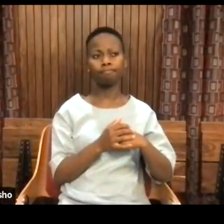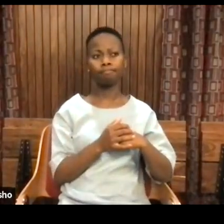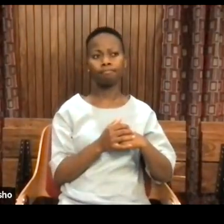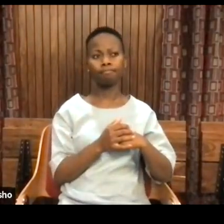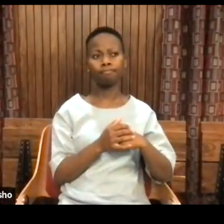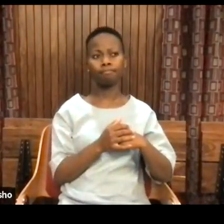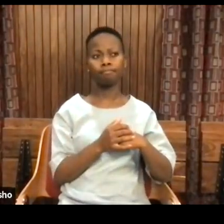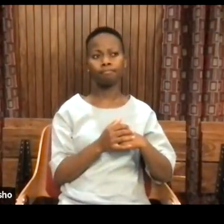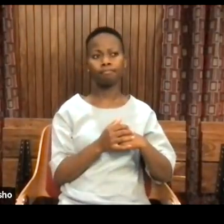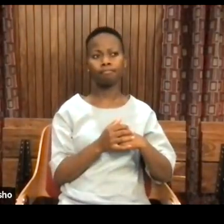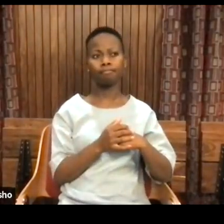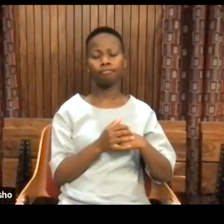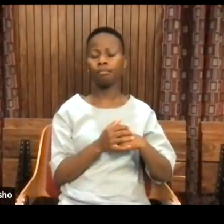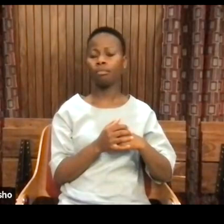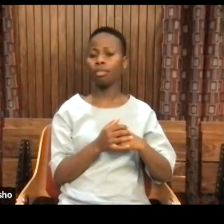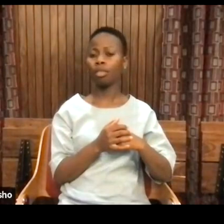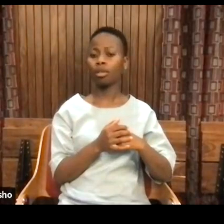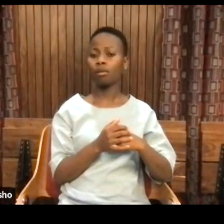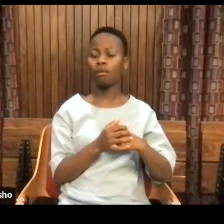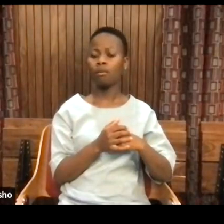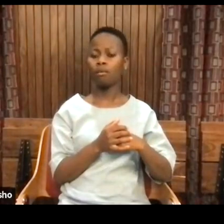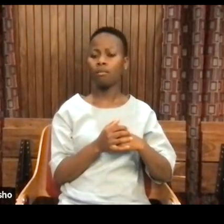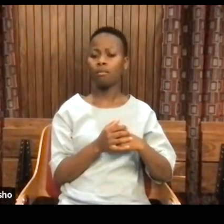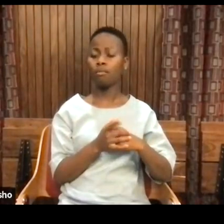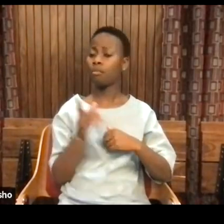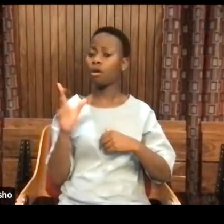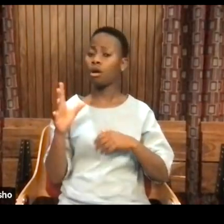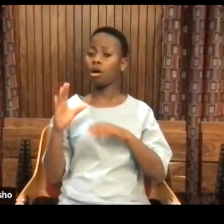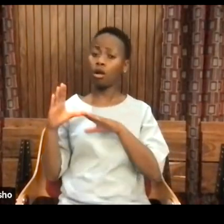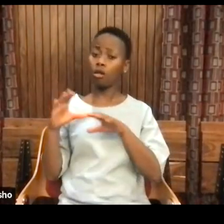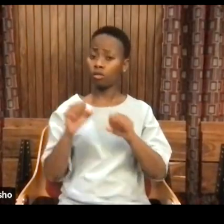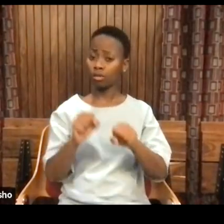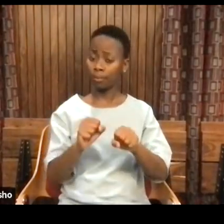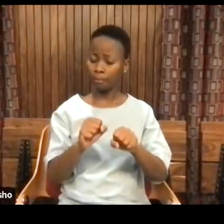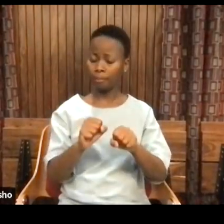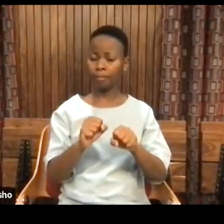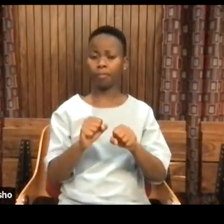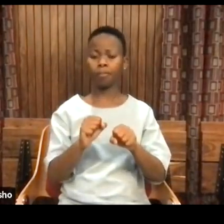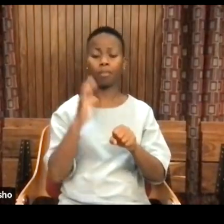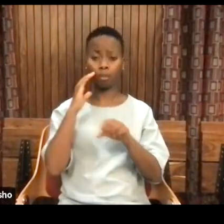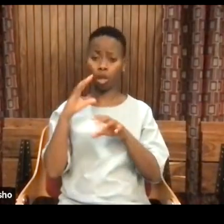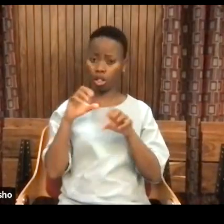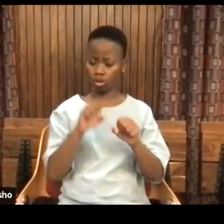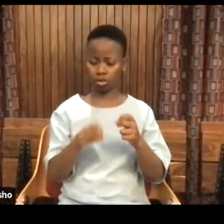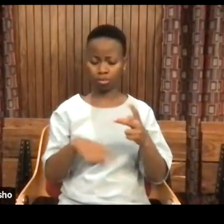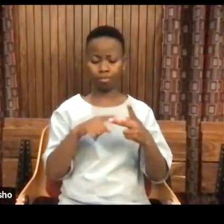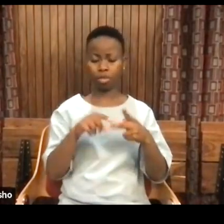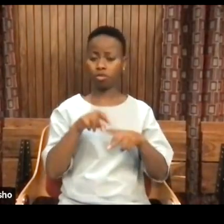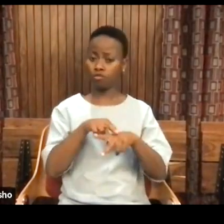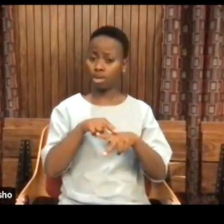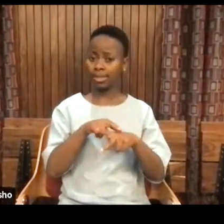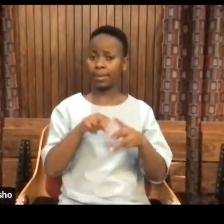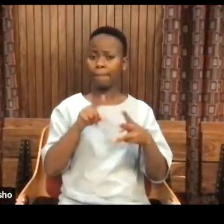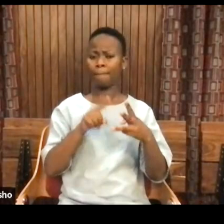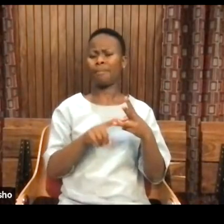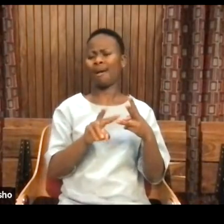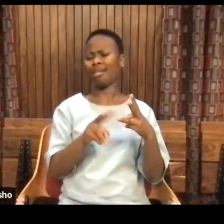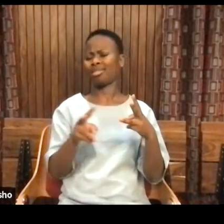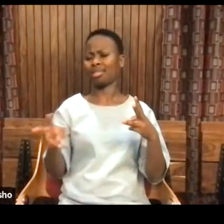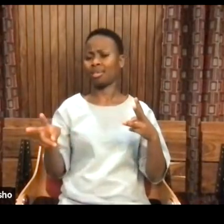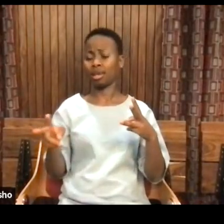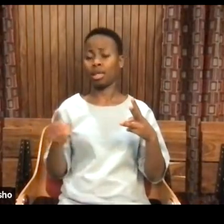that those who have inherited the legacy of colonialism, racism, and other modes of dehumanization of people